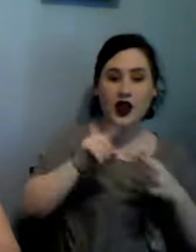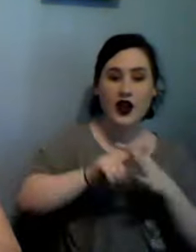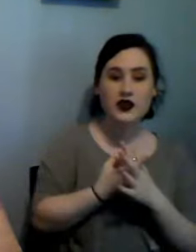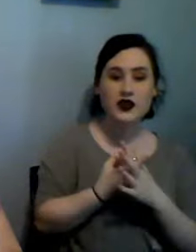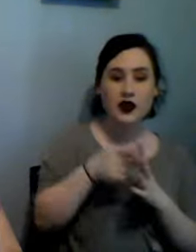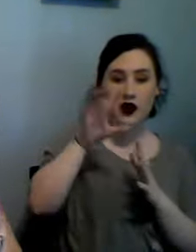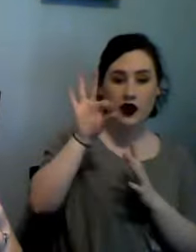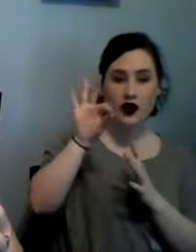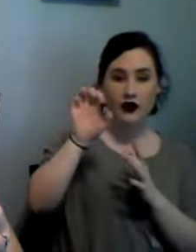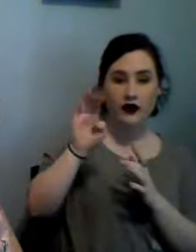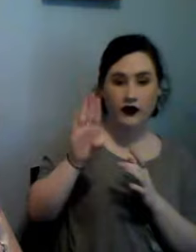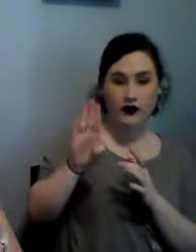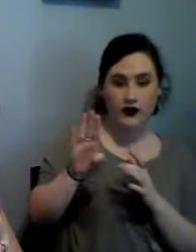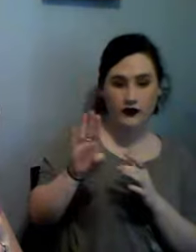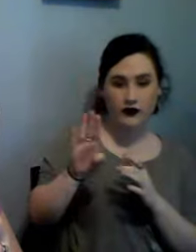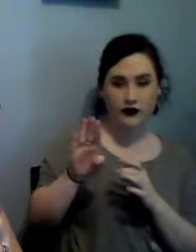black